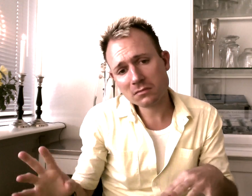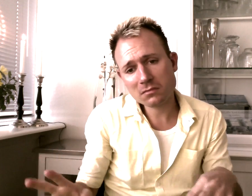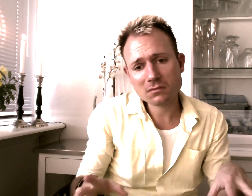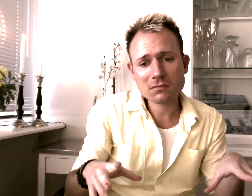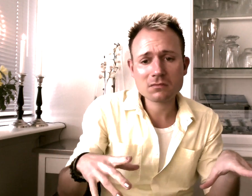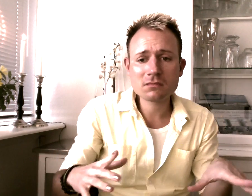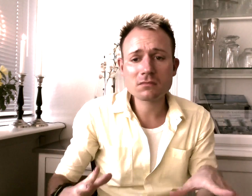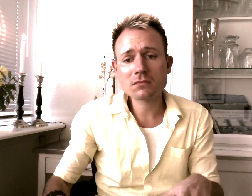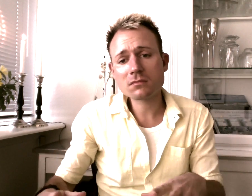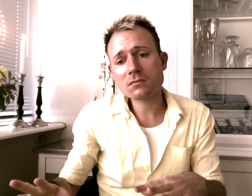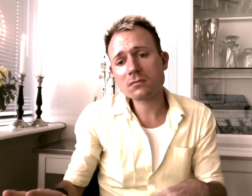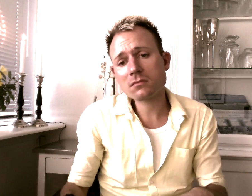What